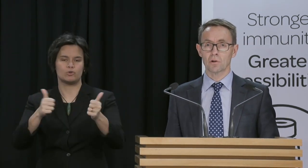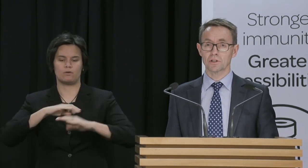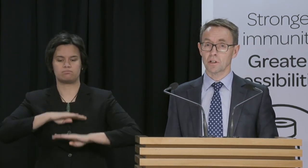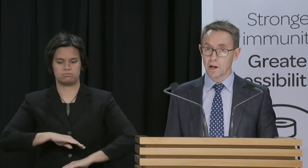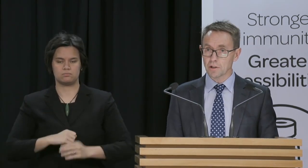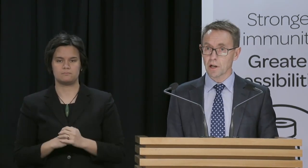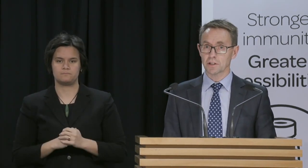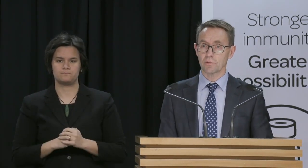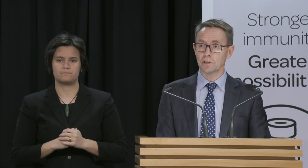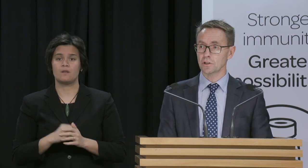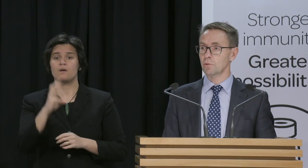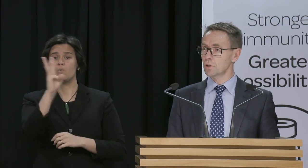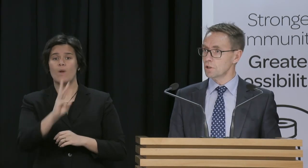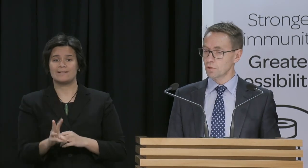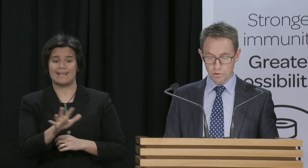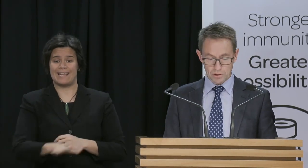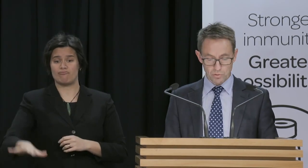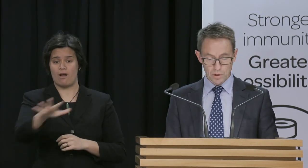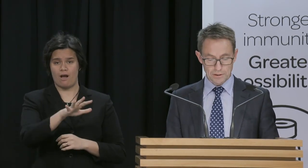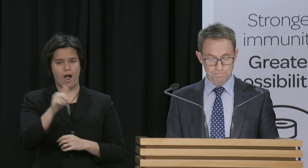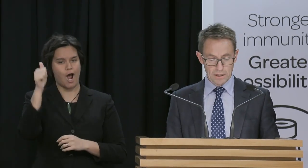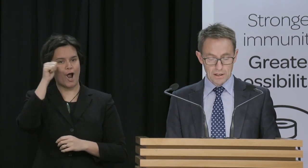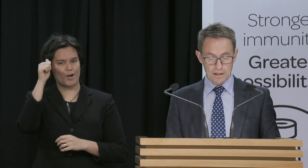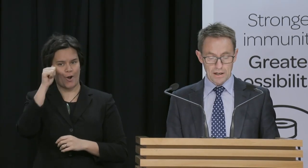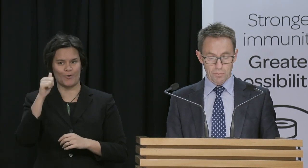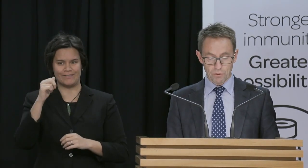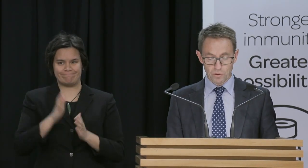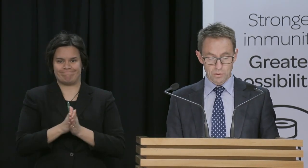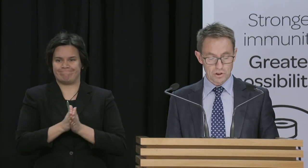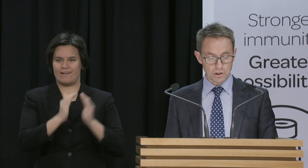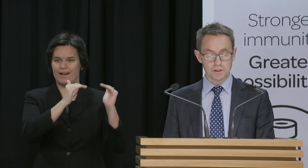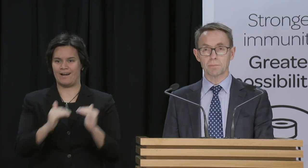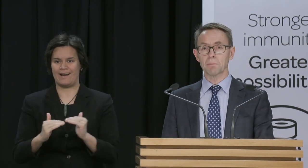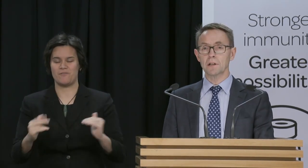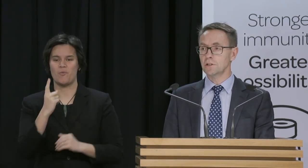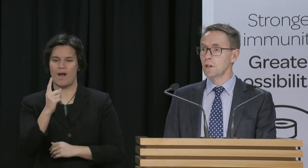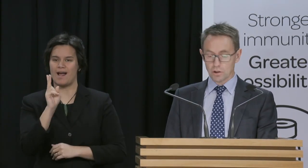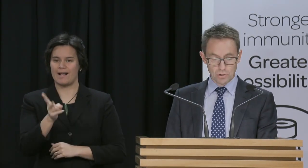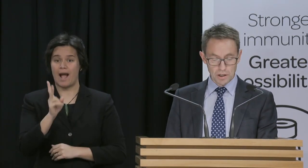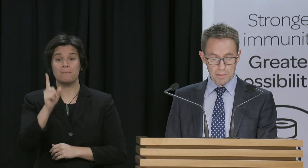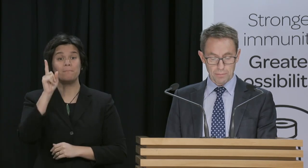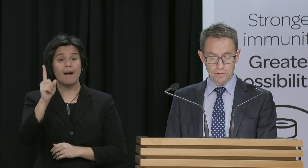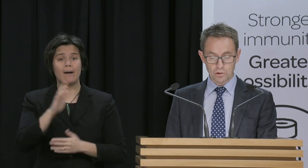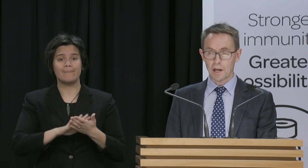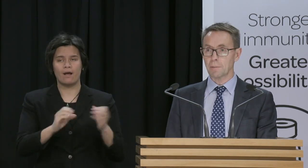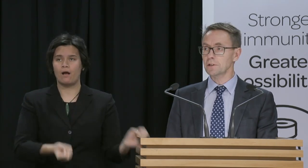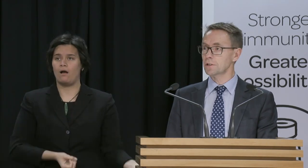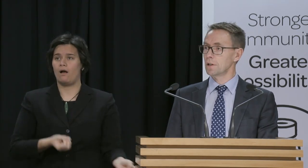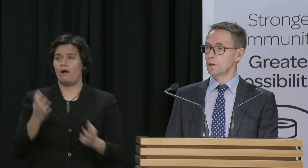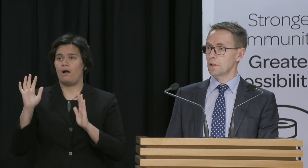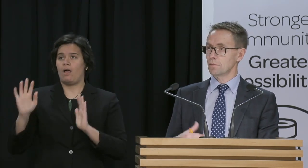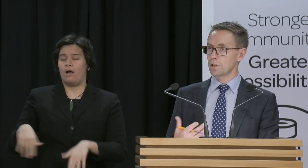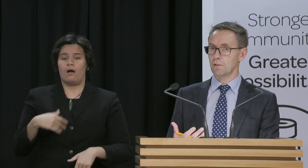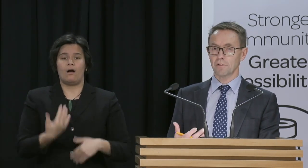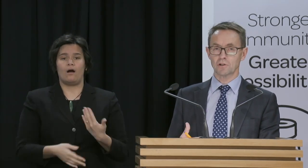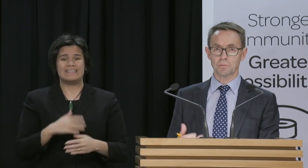across the greater Wellington region to returning to alert level one with fewer restrictions, but please do keep up the good habits